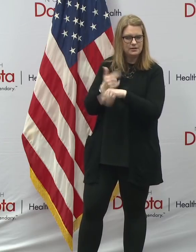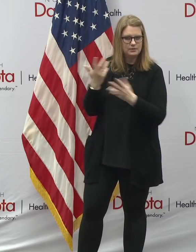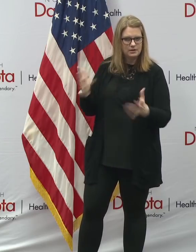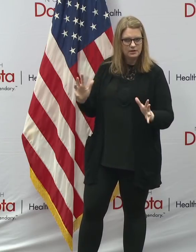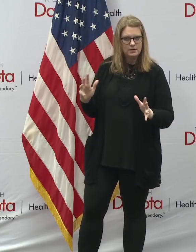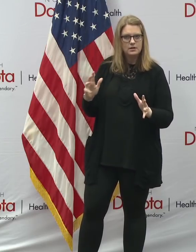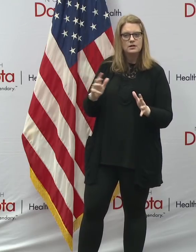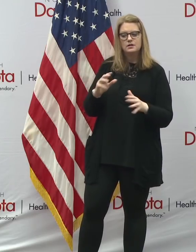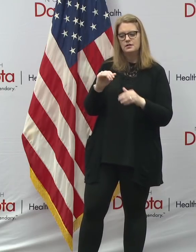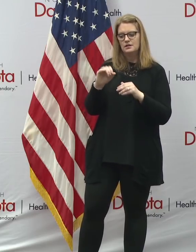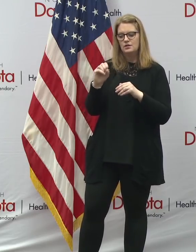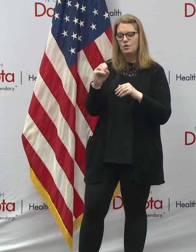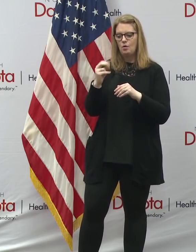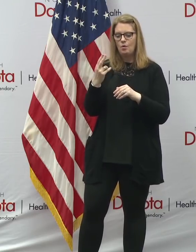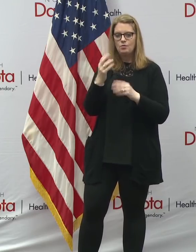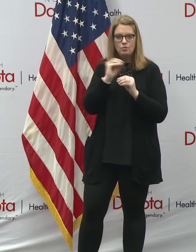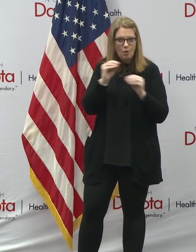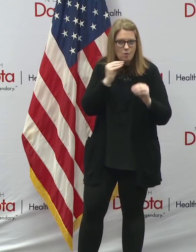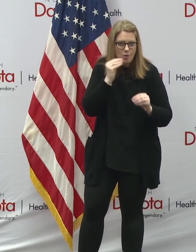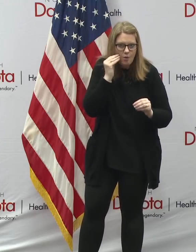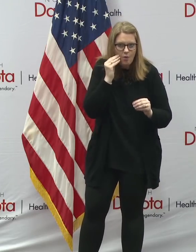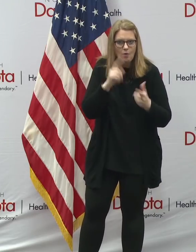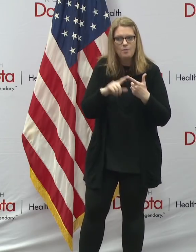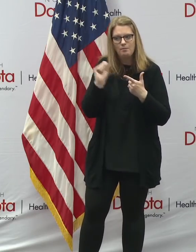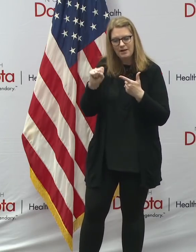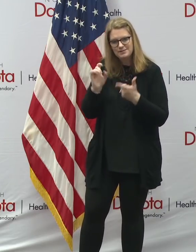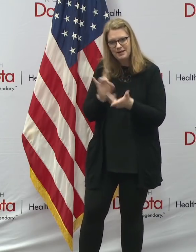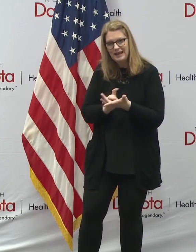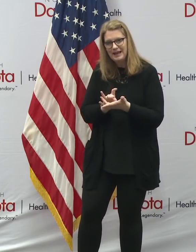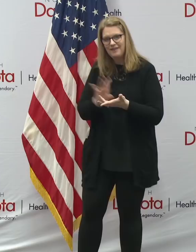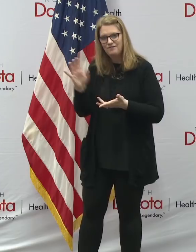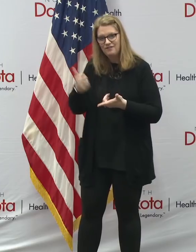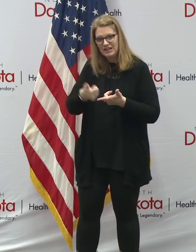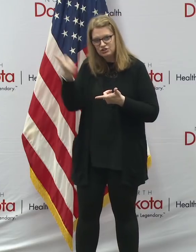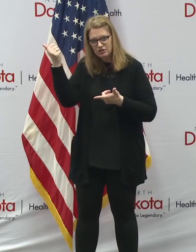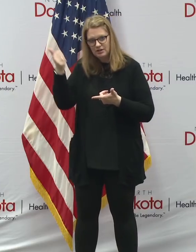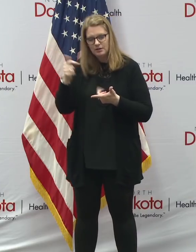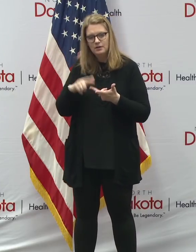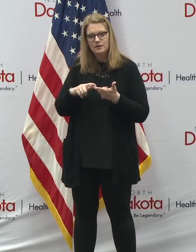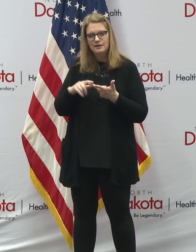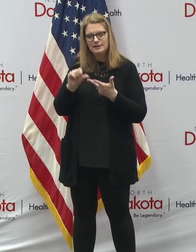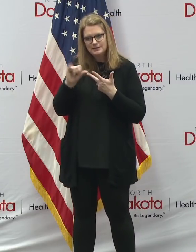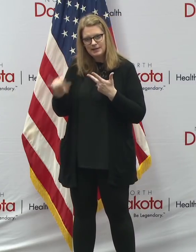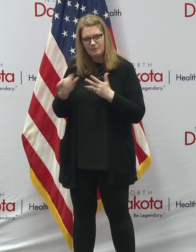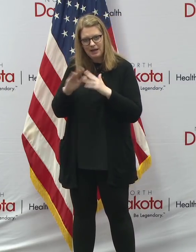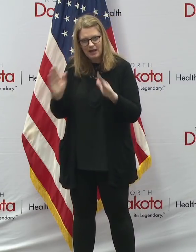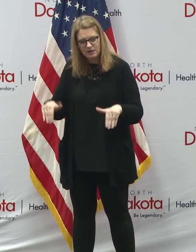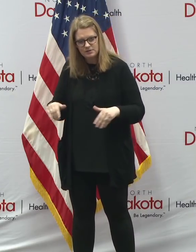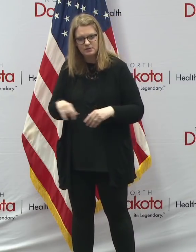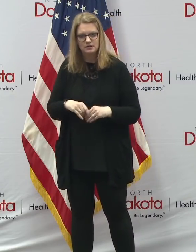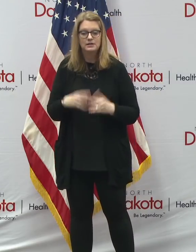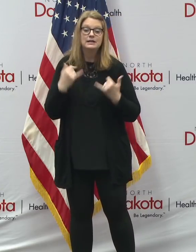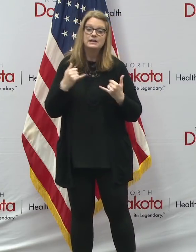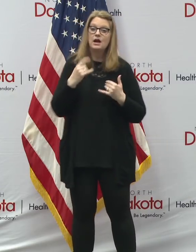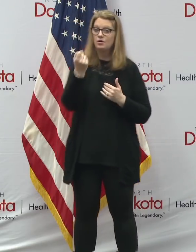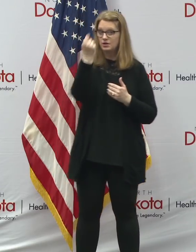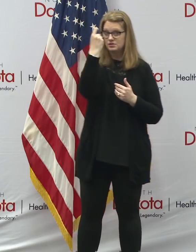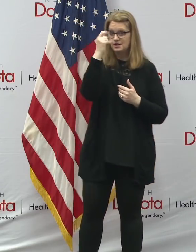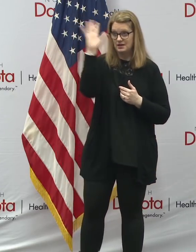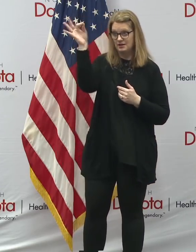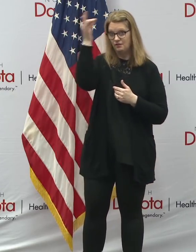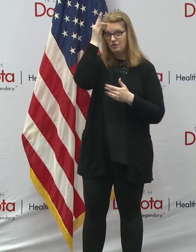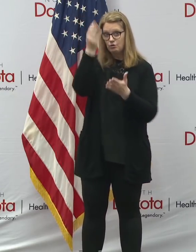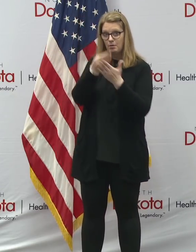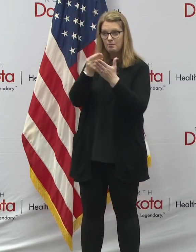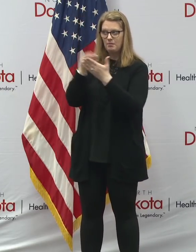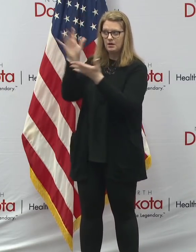unsafe housing situations, or possibly eviction, stays stably housed. As federal funds start to flow into North Dakota to